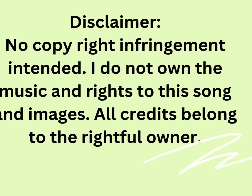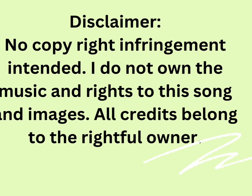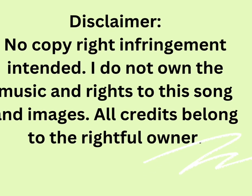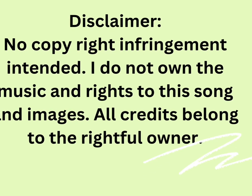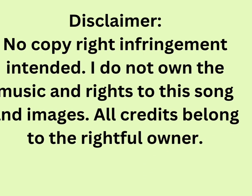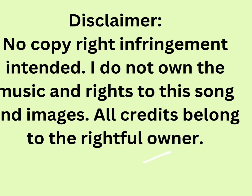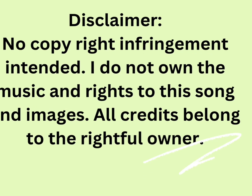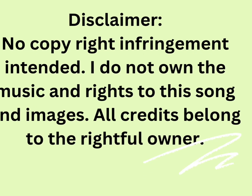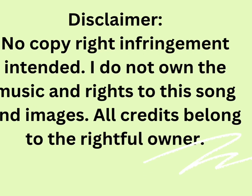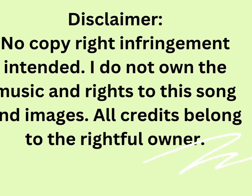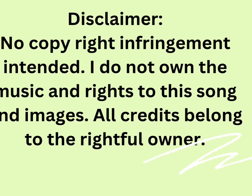You've